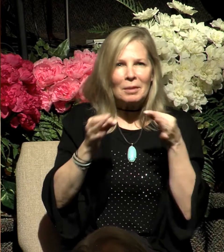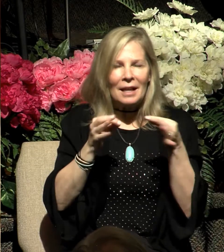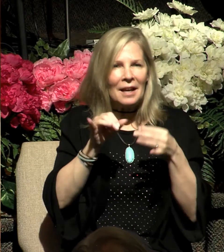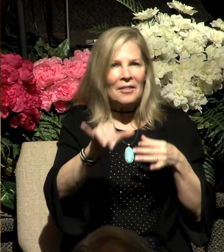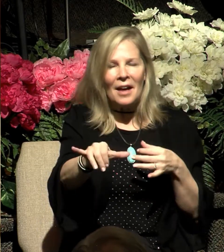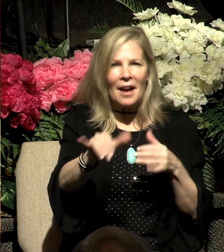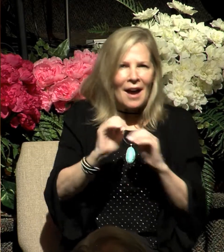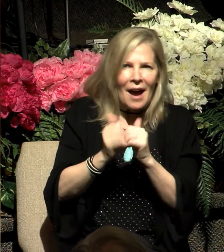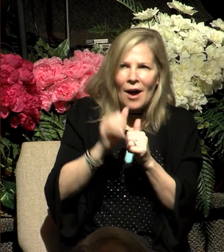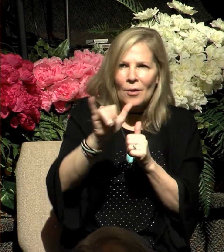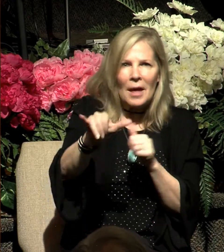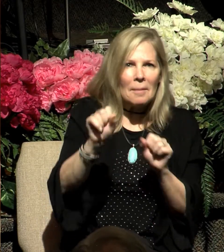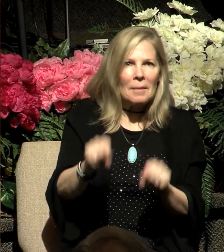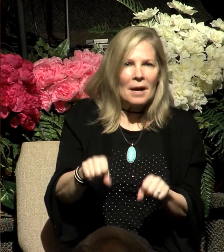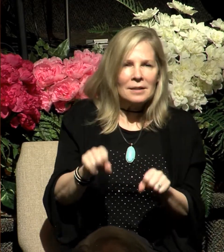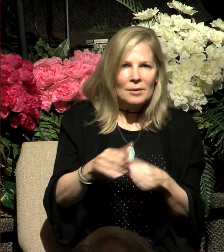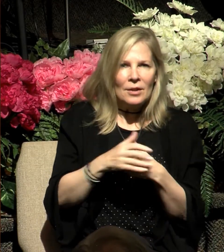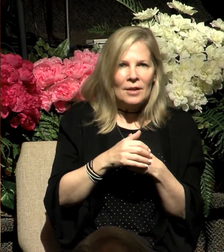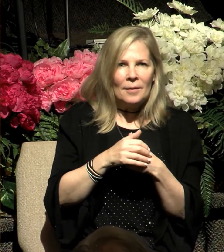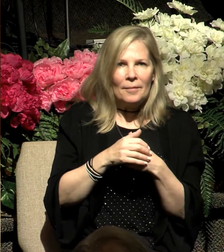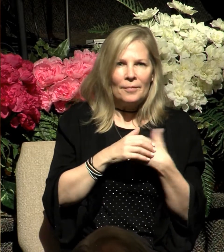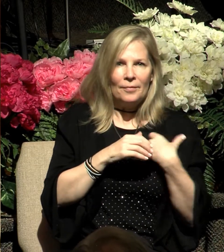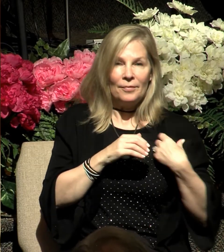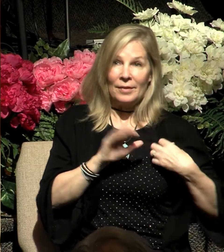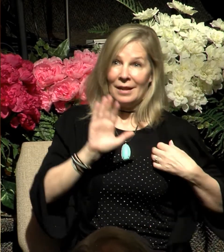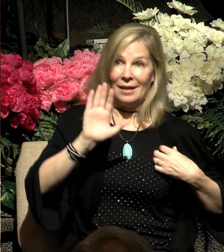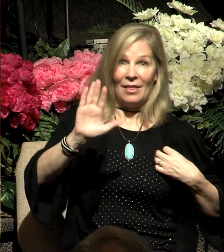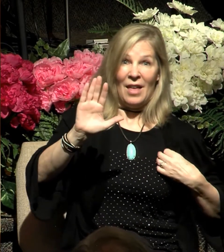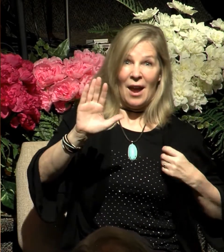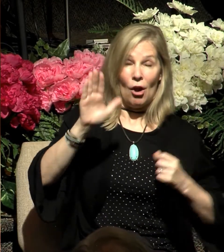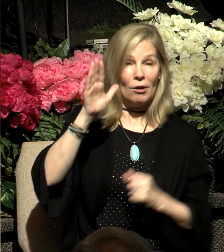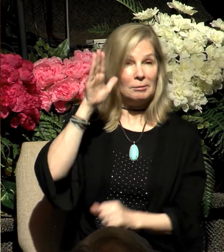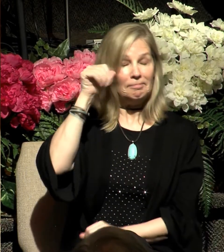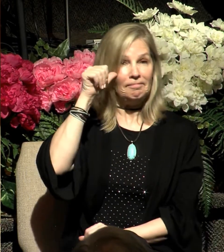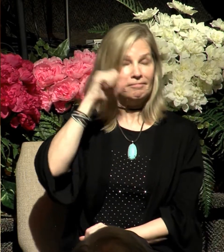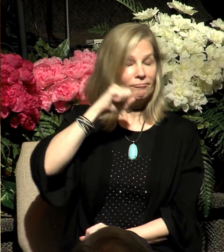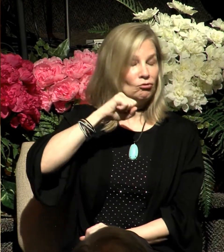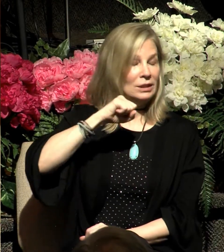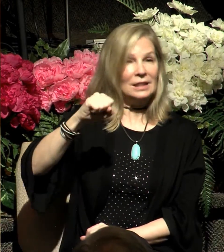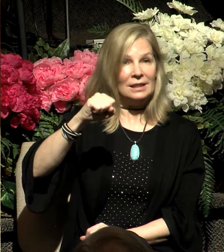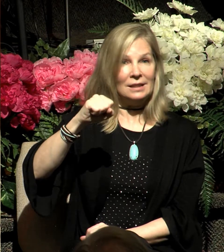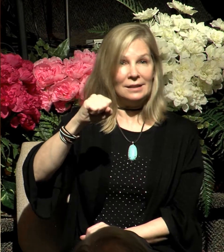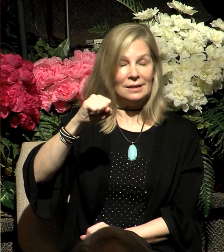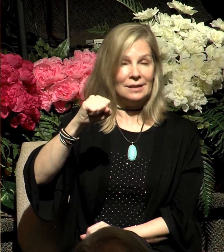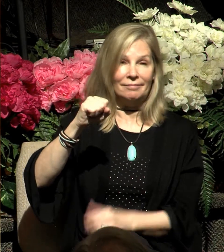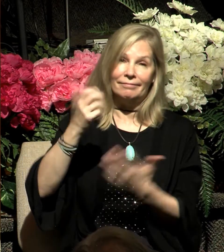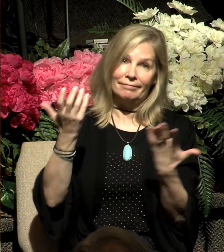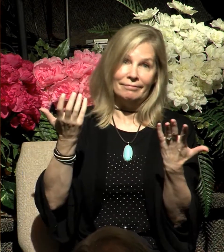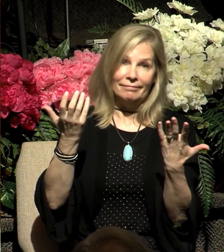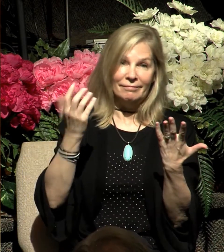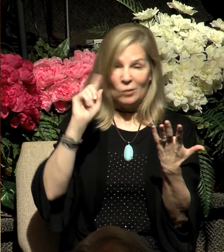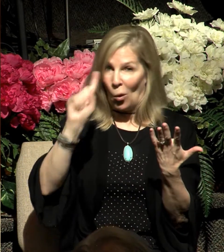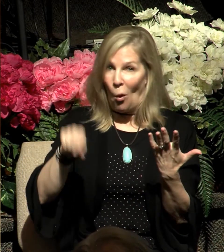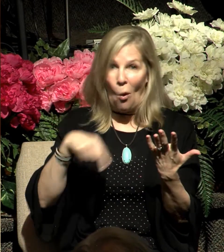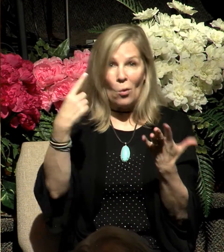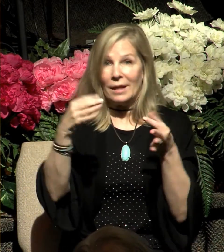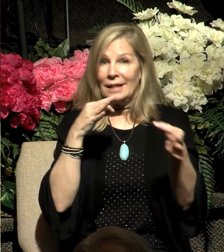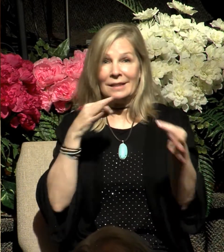Well, their resistance can only be explained by the fact that it stems from being dead in their sins